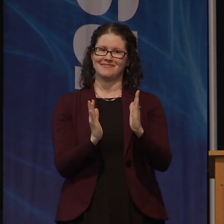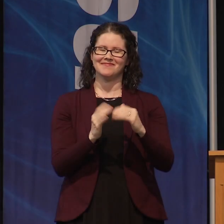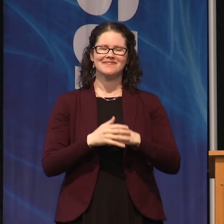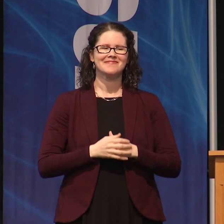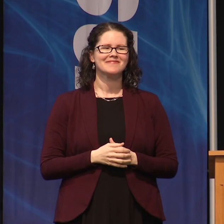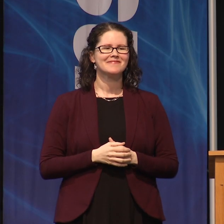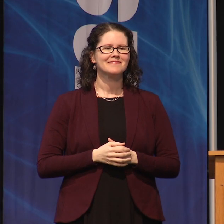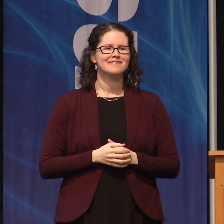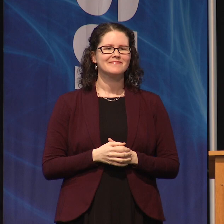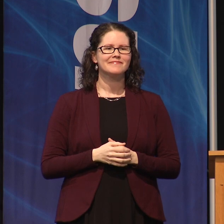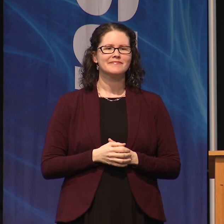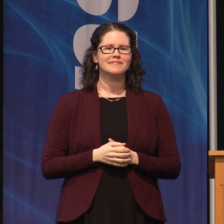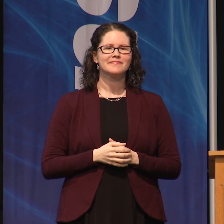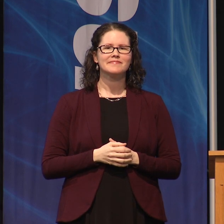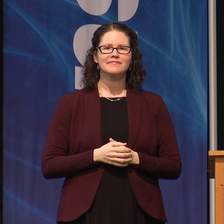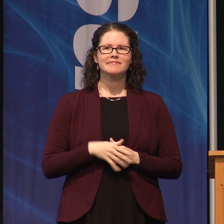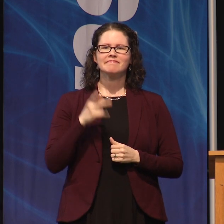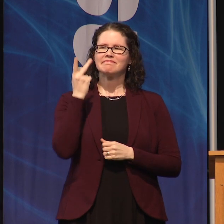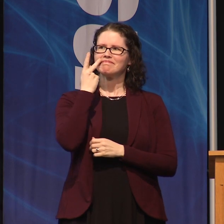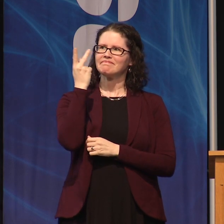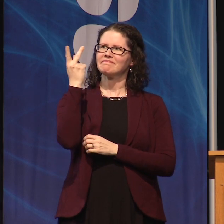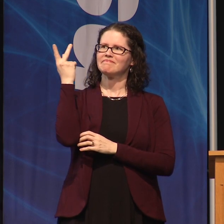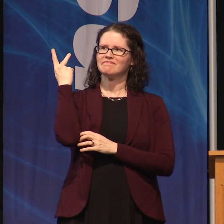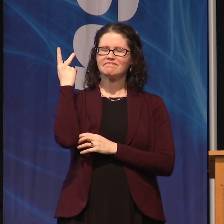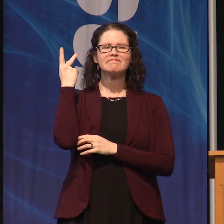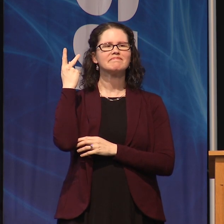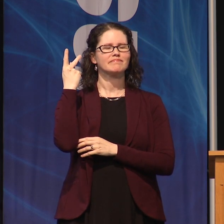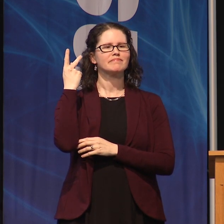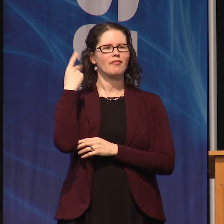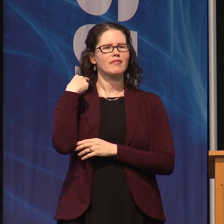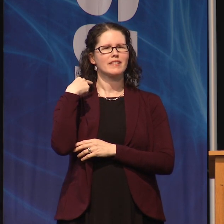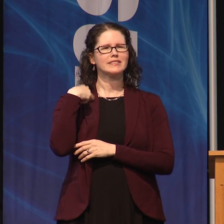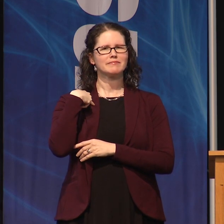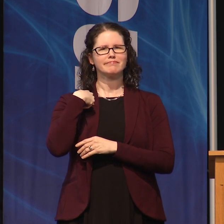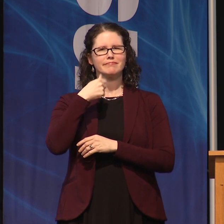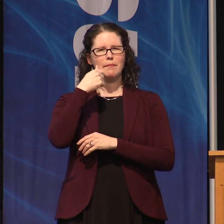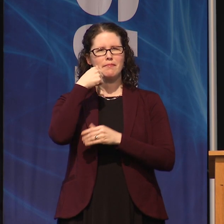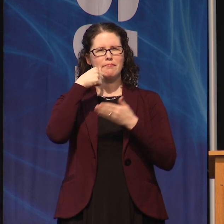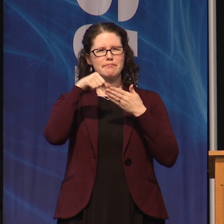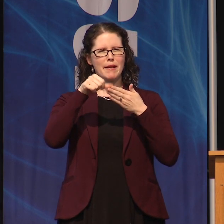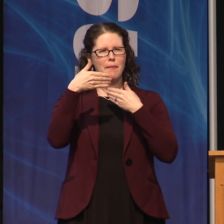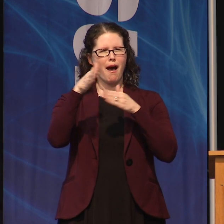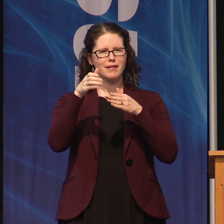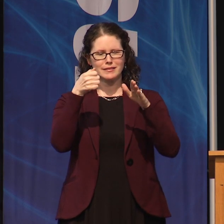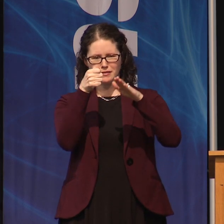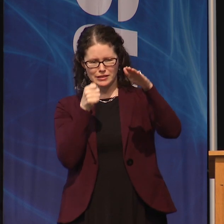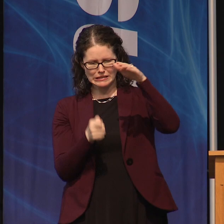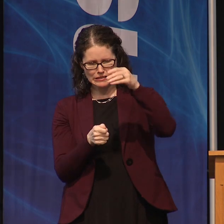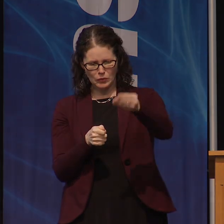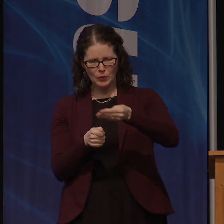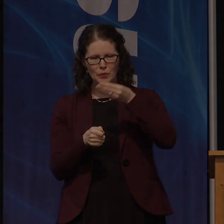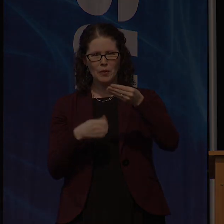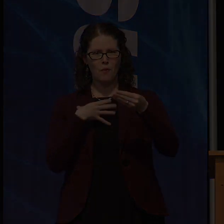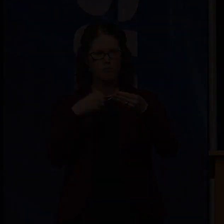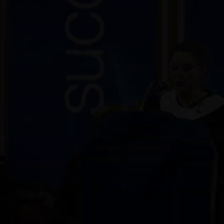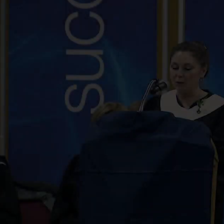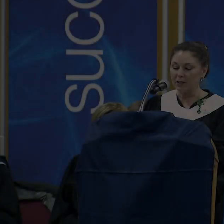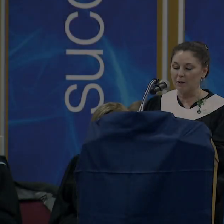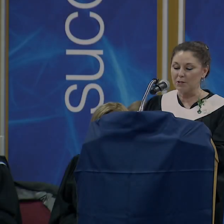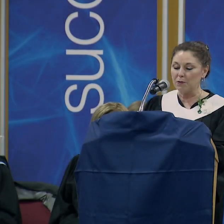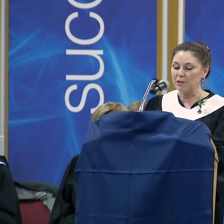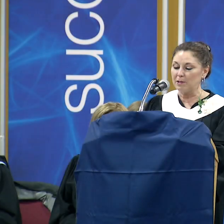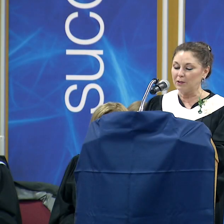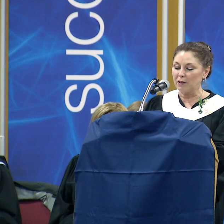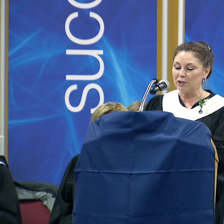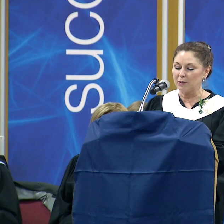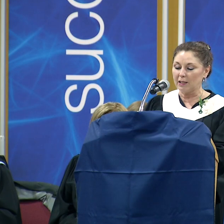It seems like forever ago when I went out to the mailbox and found that little white envelope that would change my life. Knowing